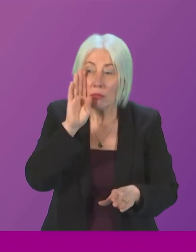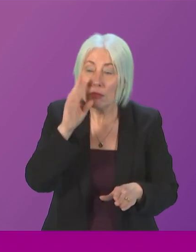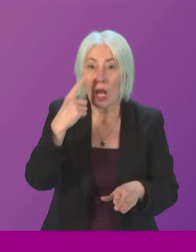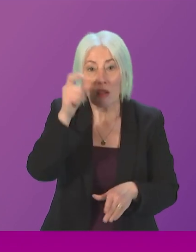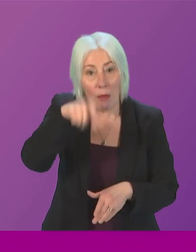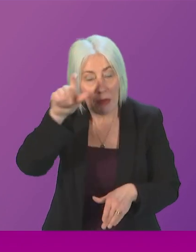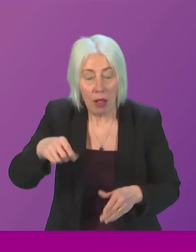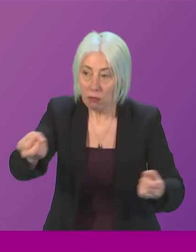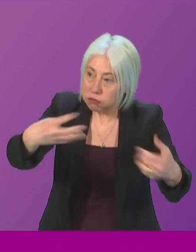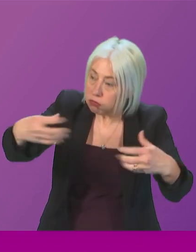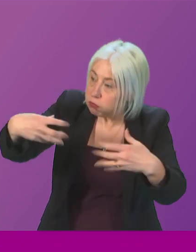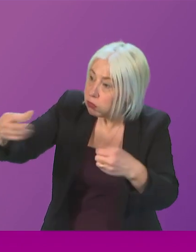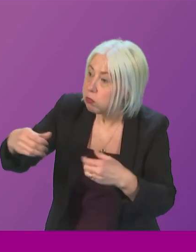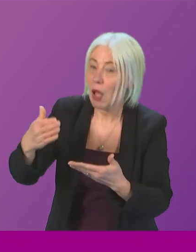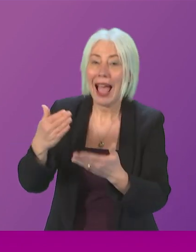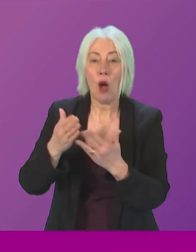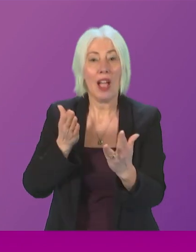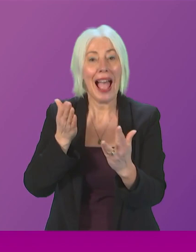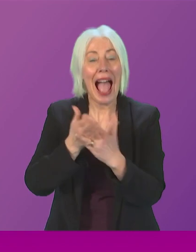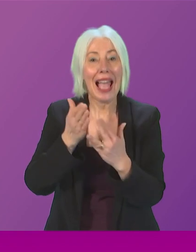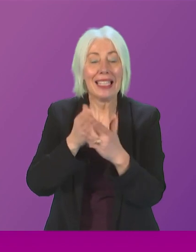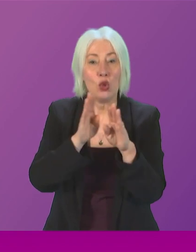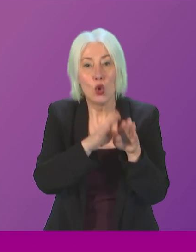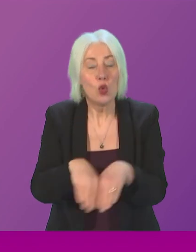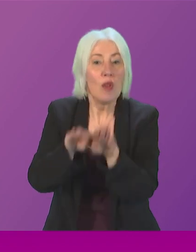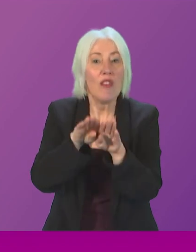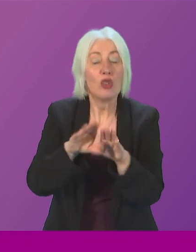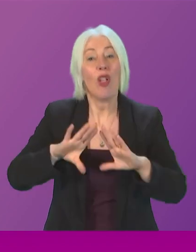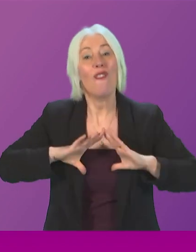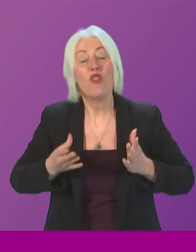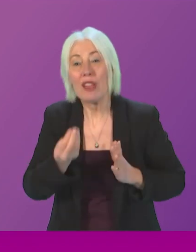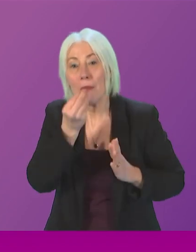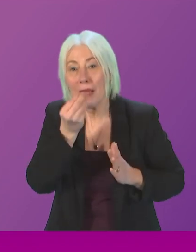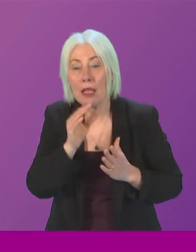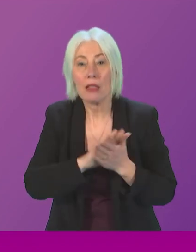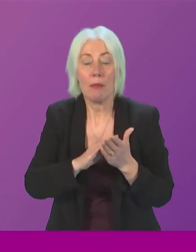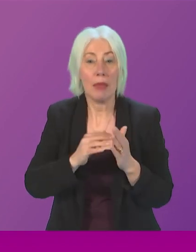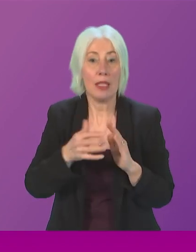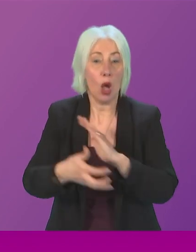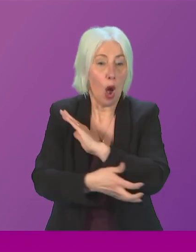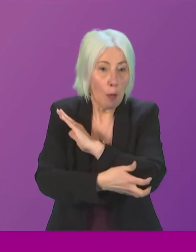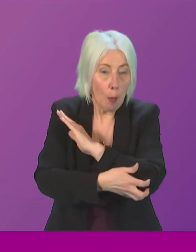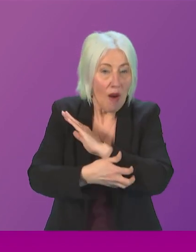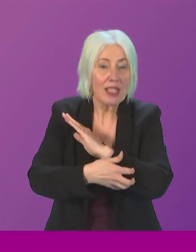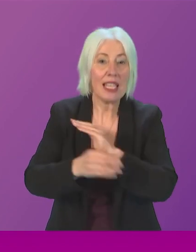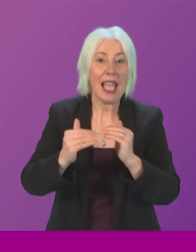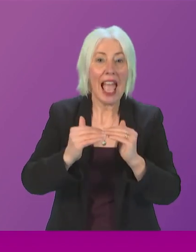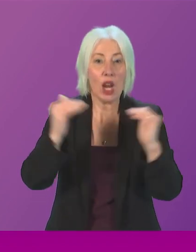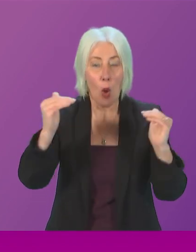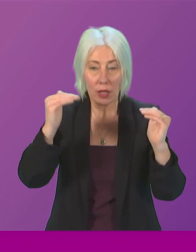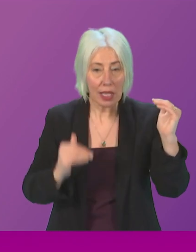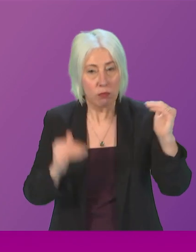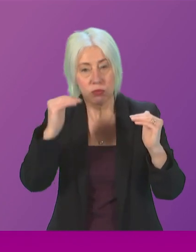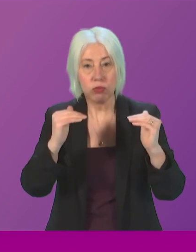young people how access to universal free school meals is reducing poverty inequality and stigma